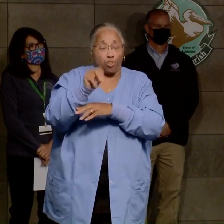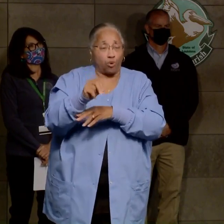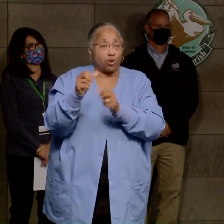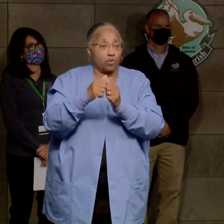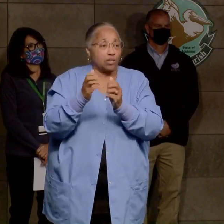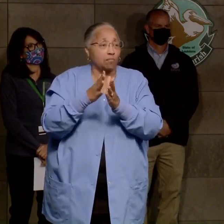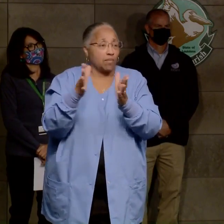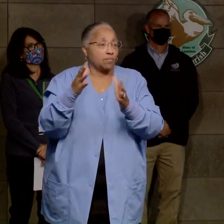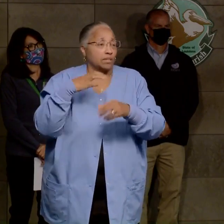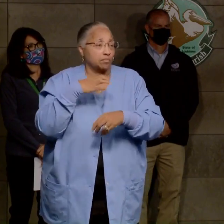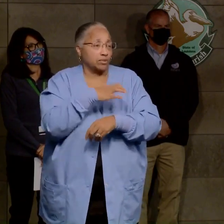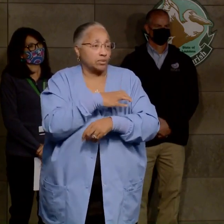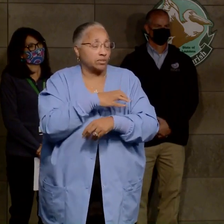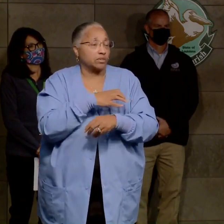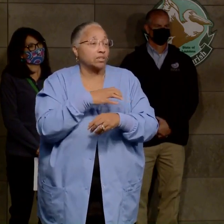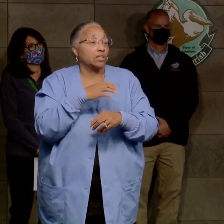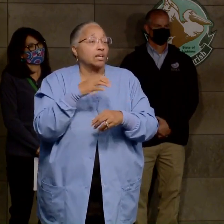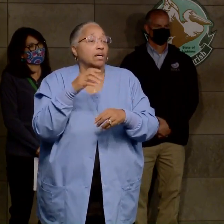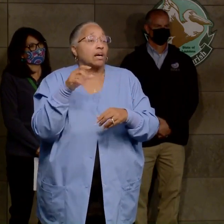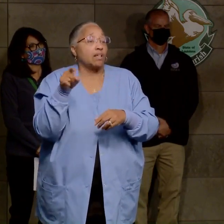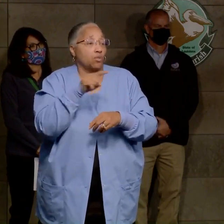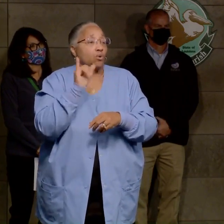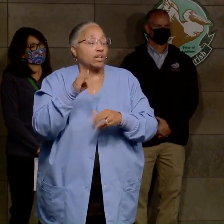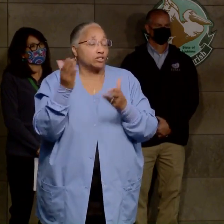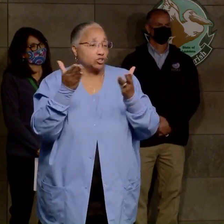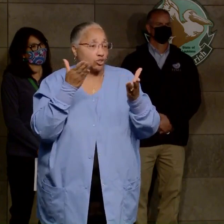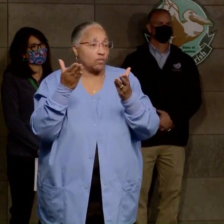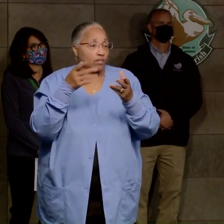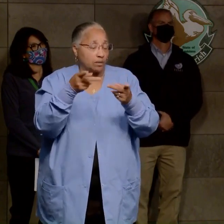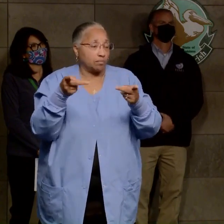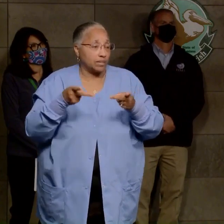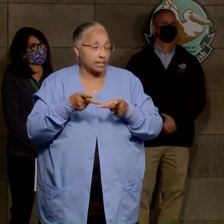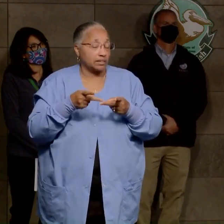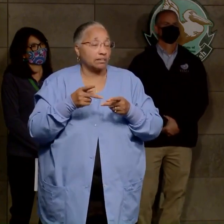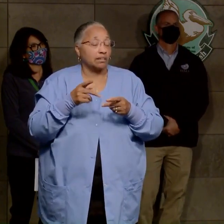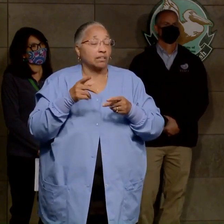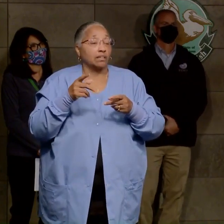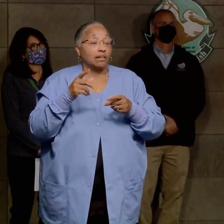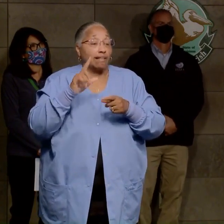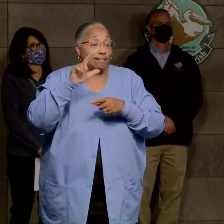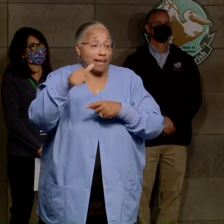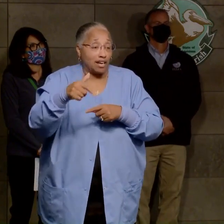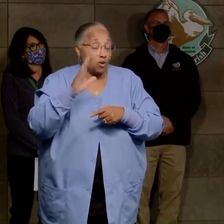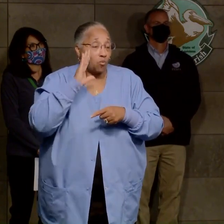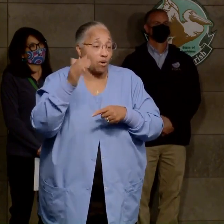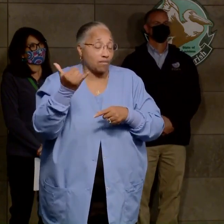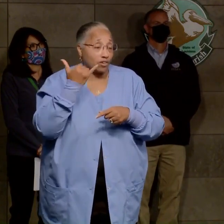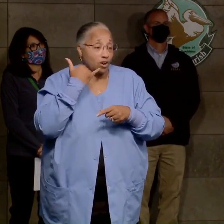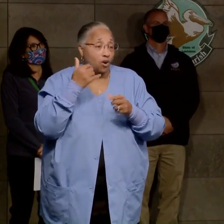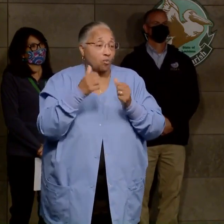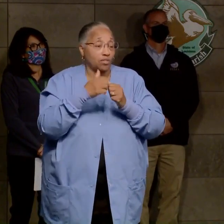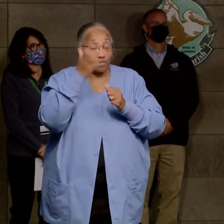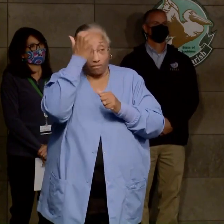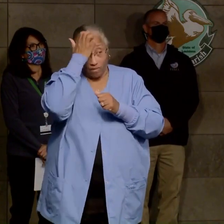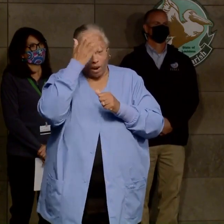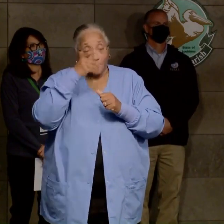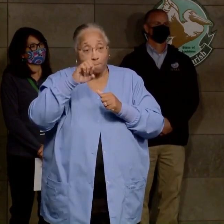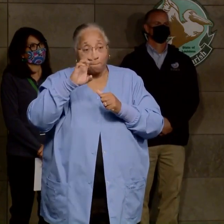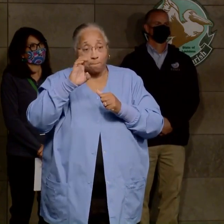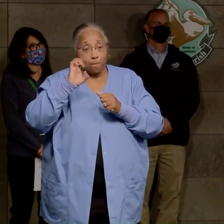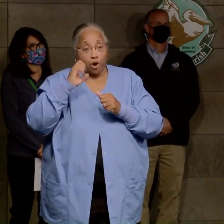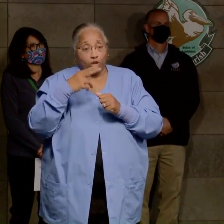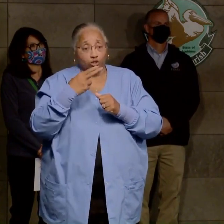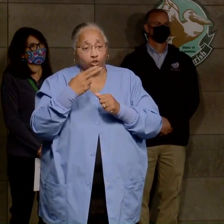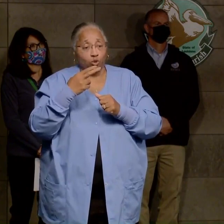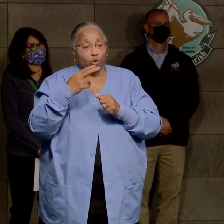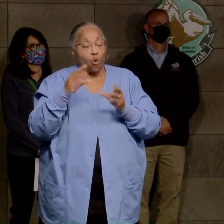the energy companies that service those areas. Another call later this afternoon that will involve the Fire Marshal's Office, which is doing a lot of